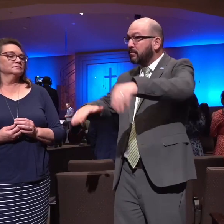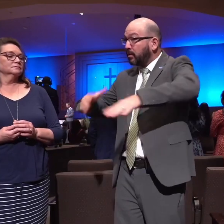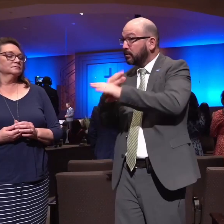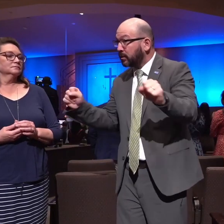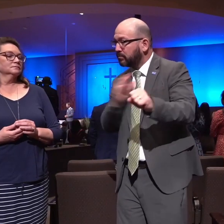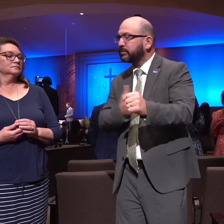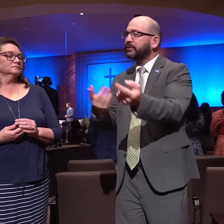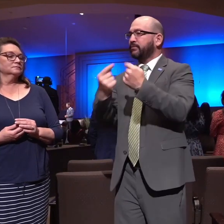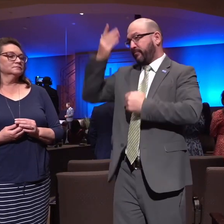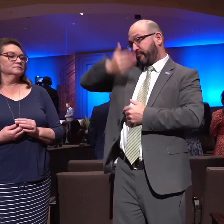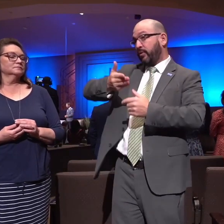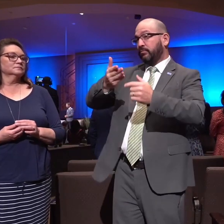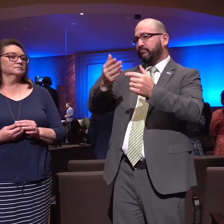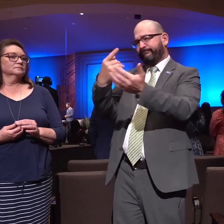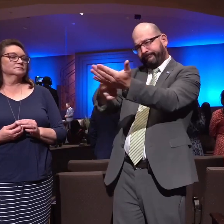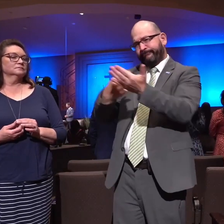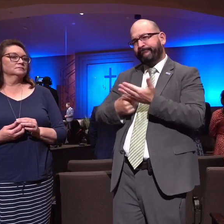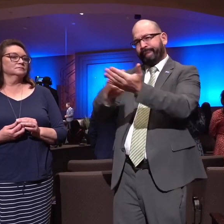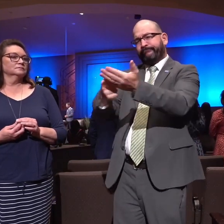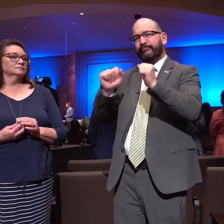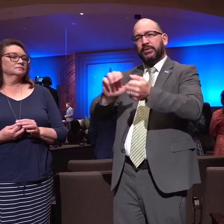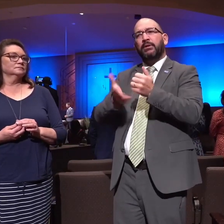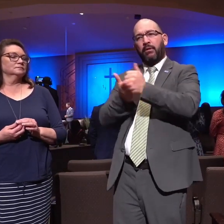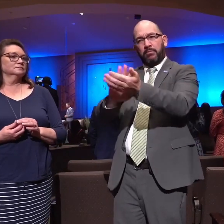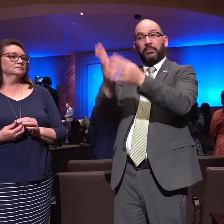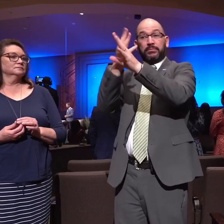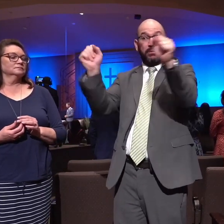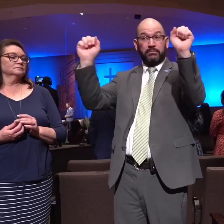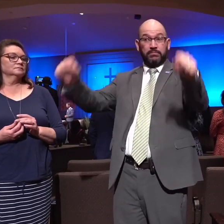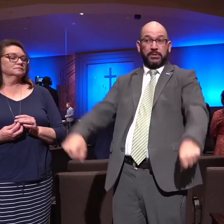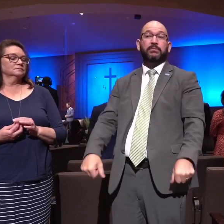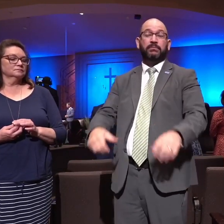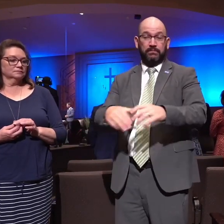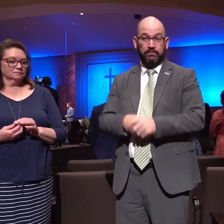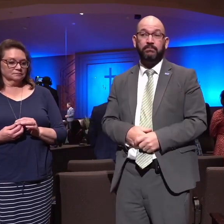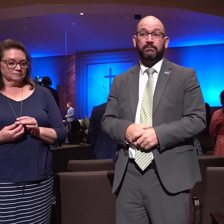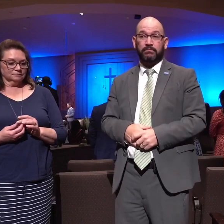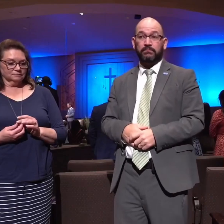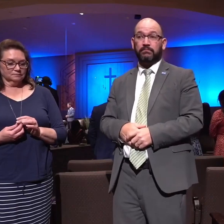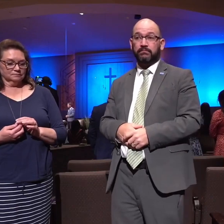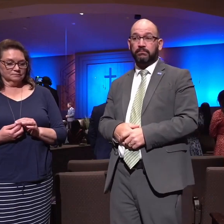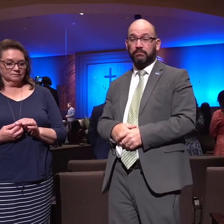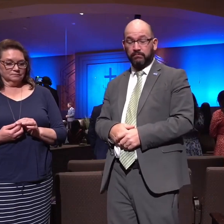meet one of these workers here at the front be happy to show you how you can know christ as your savior